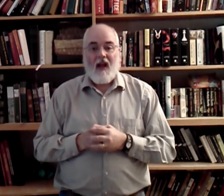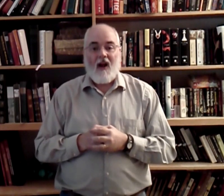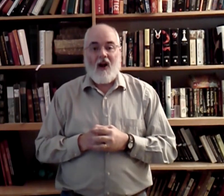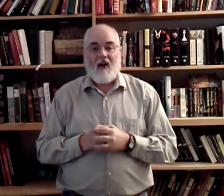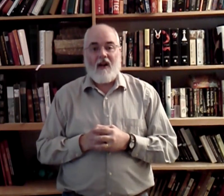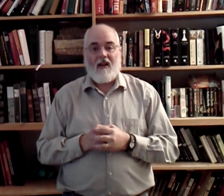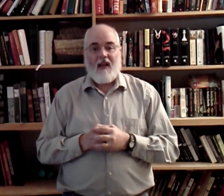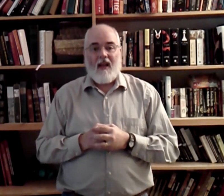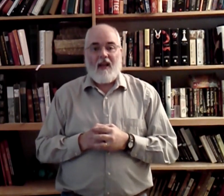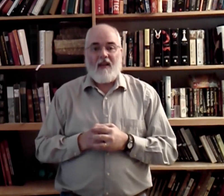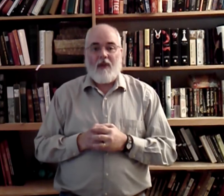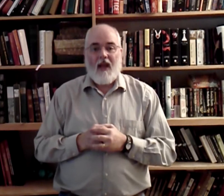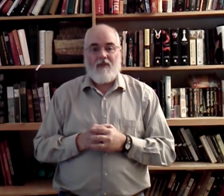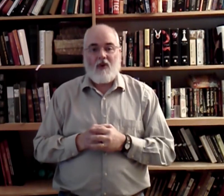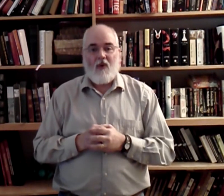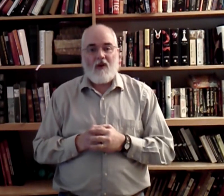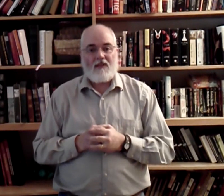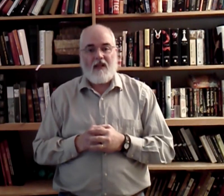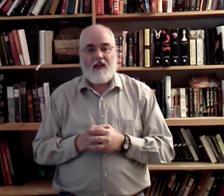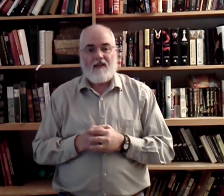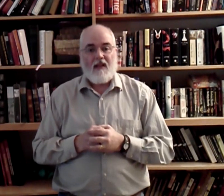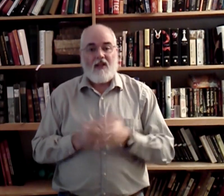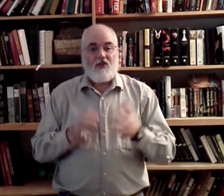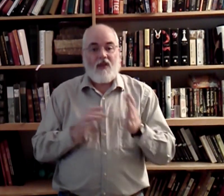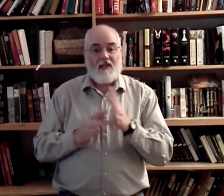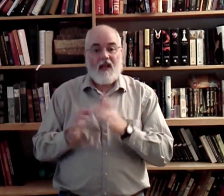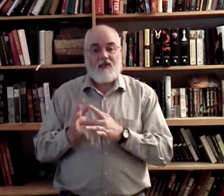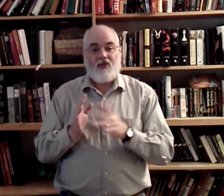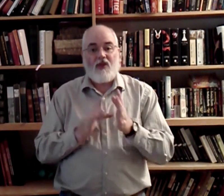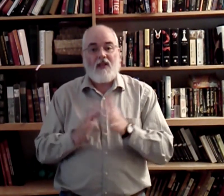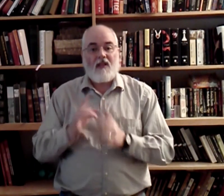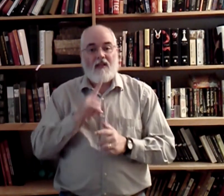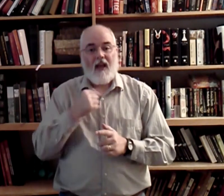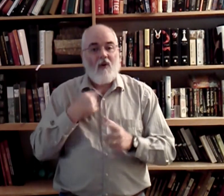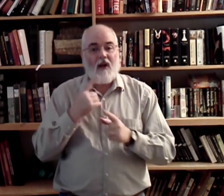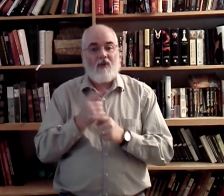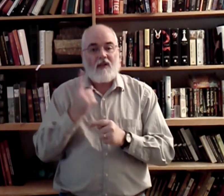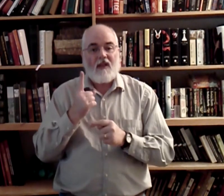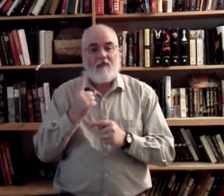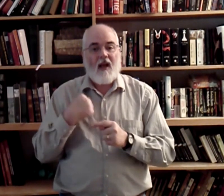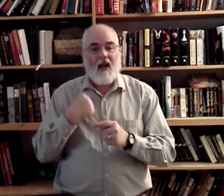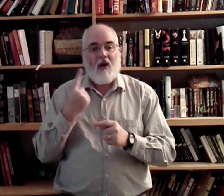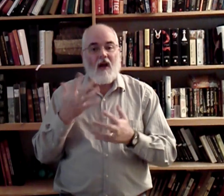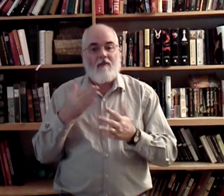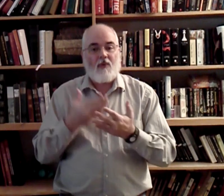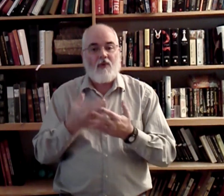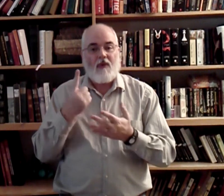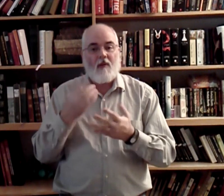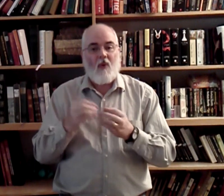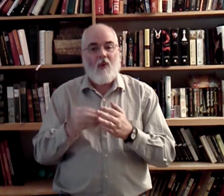Alright. And then we have the chorus again. Jesus. Jesus. How I trust him. How I've proved him o